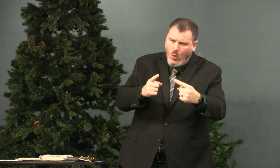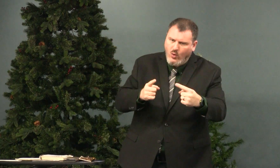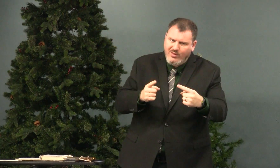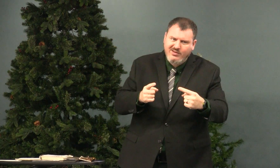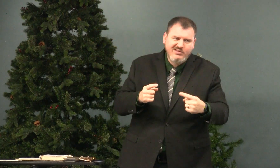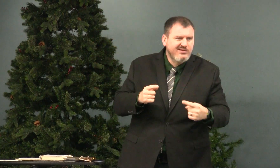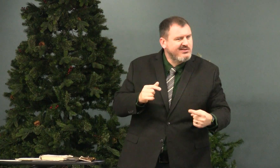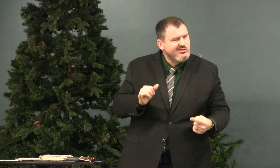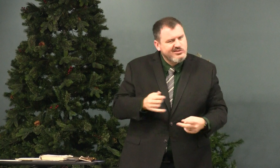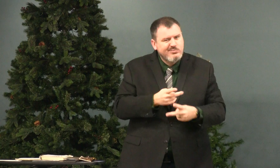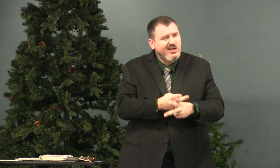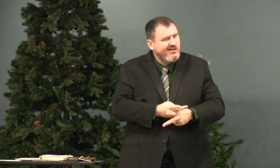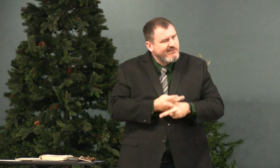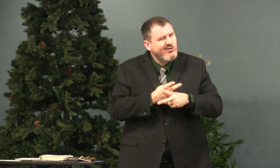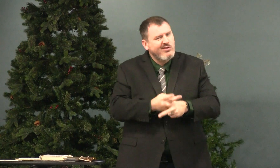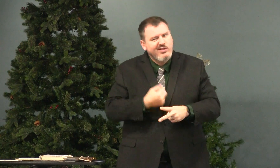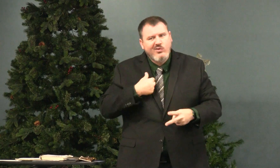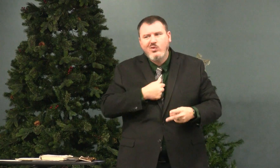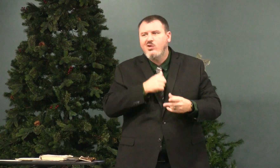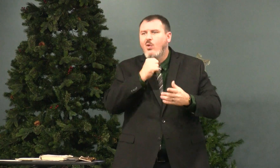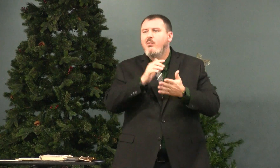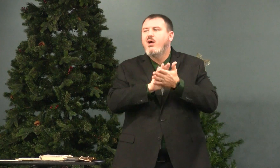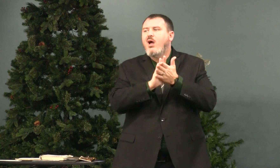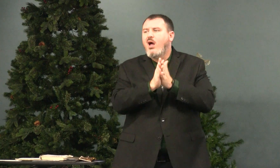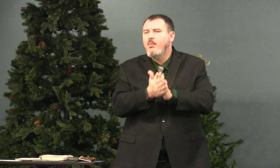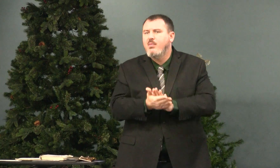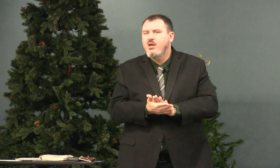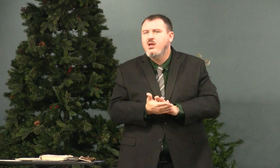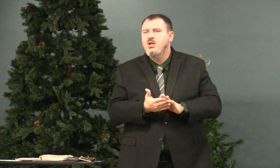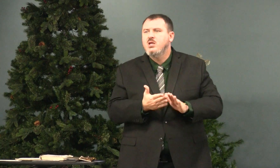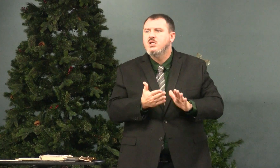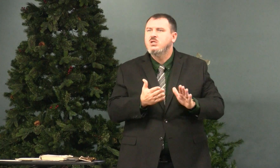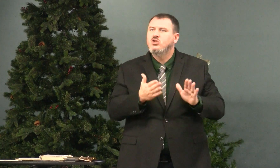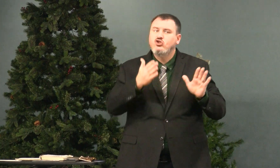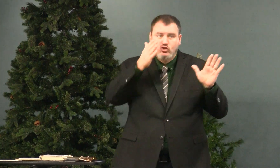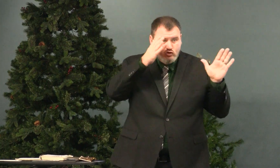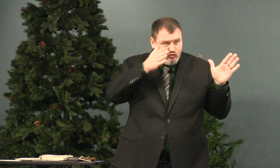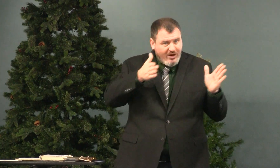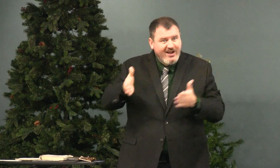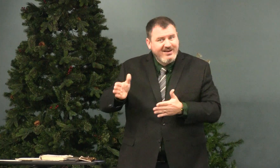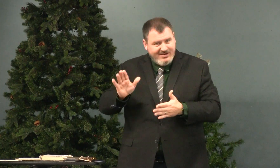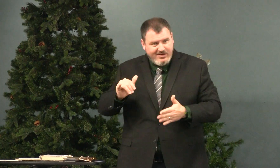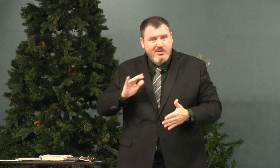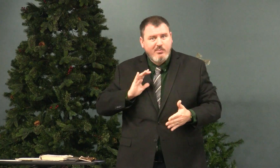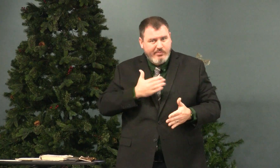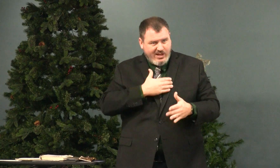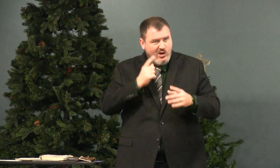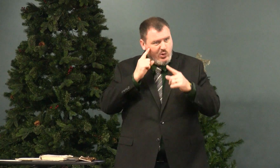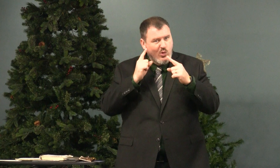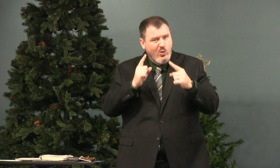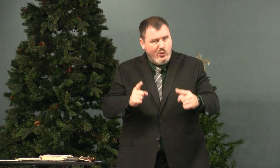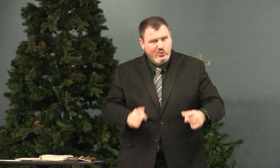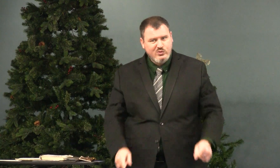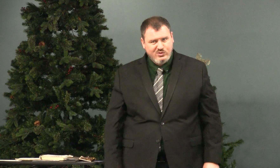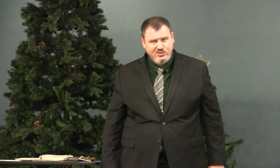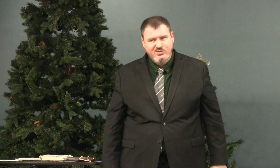to have a goal. but just be careful that we don't become so distracted